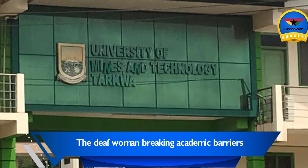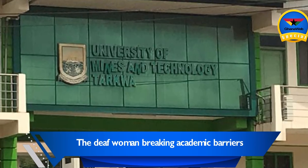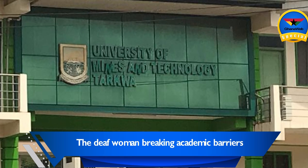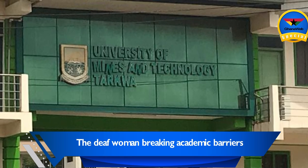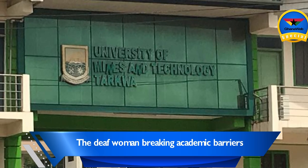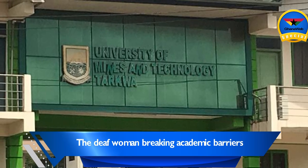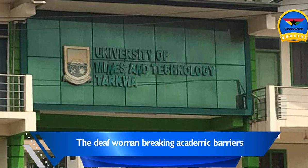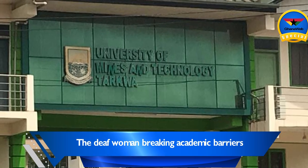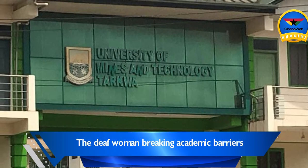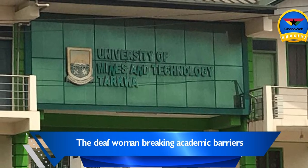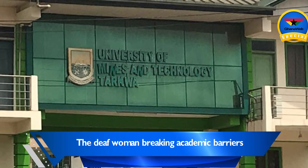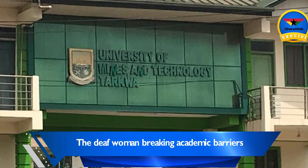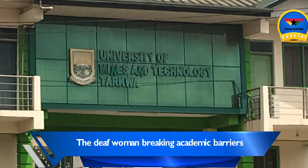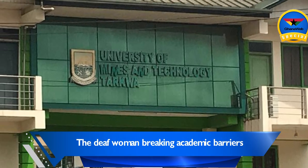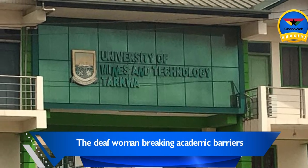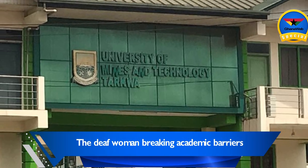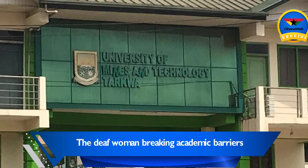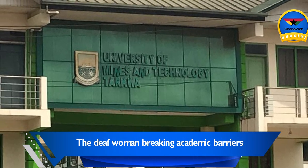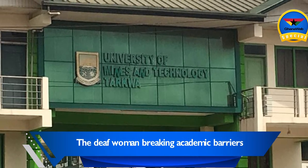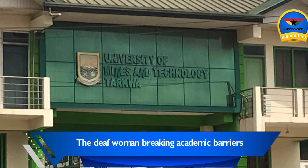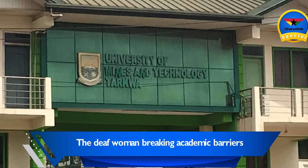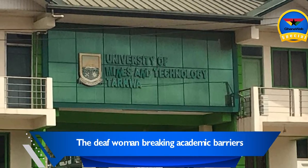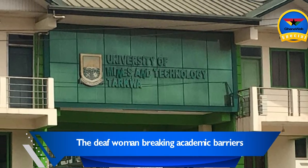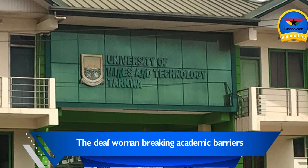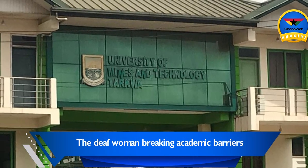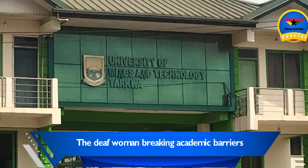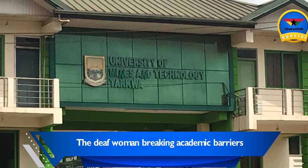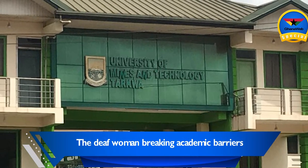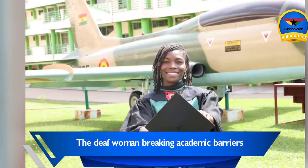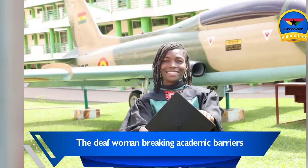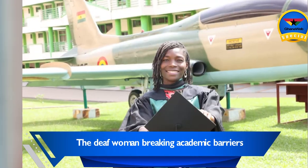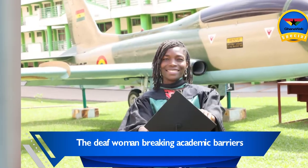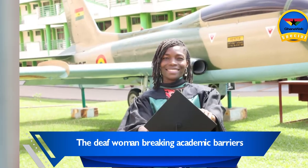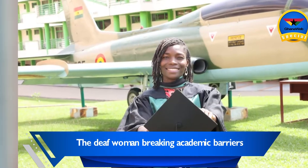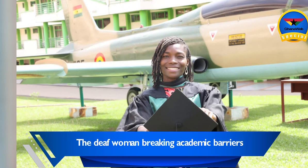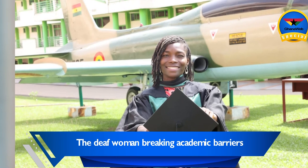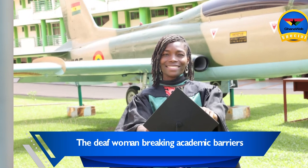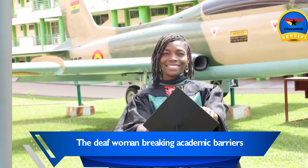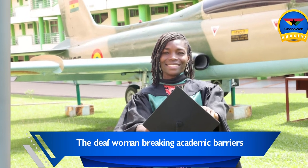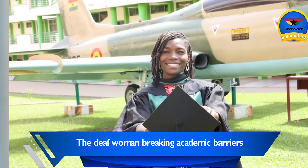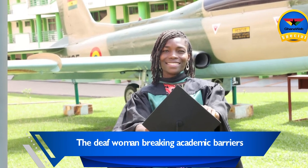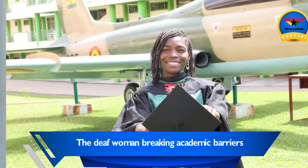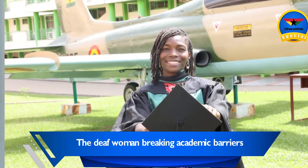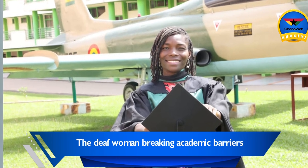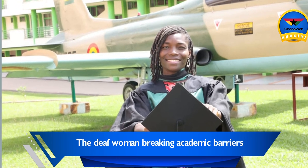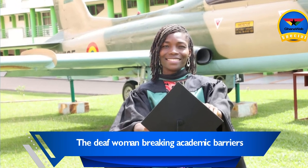Technology, UMAT, in Takwa, in the western region of Ghana. Her accomplishment is not only a testament